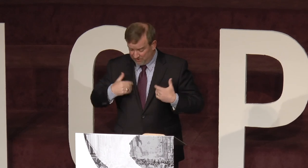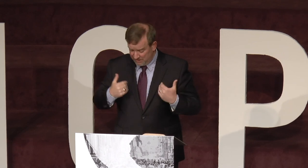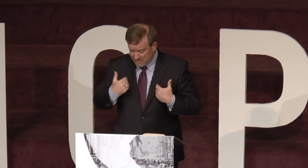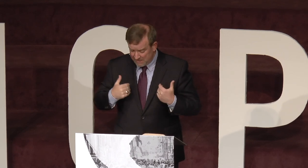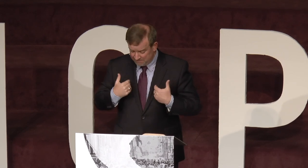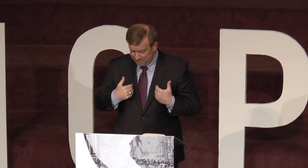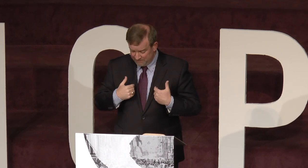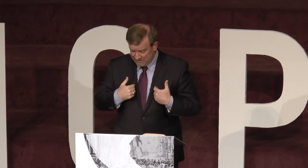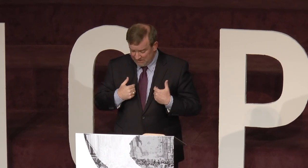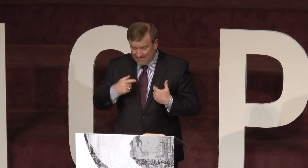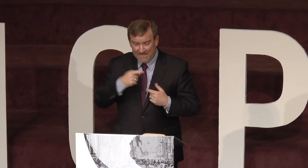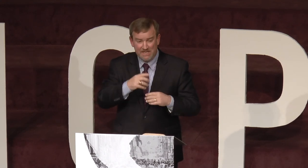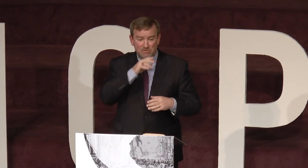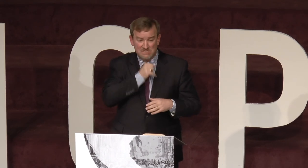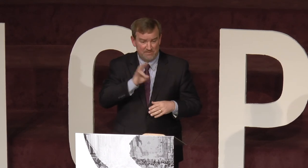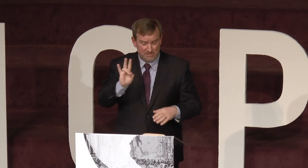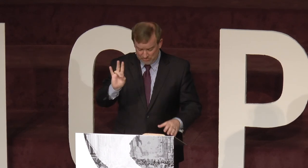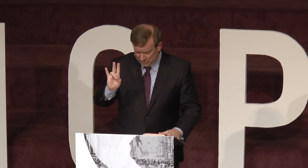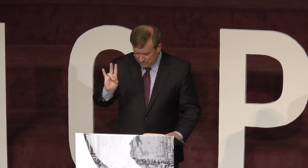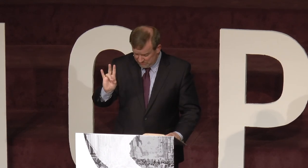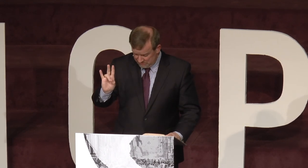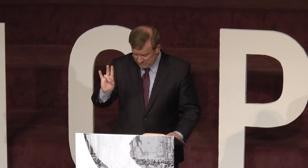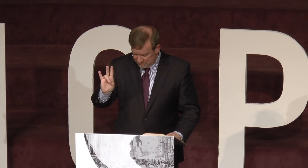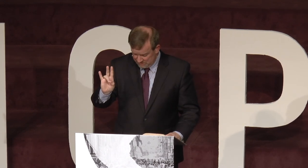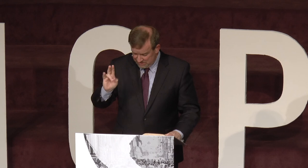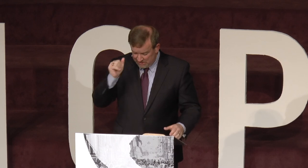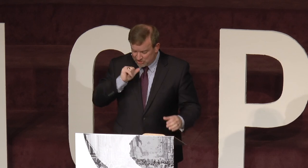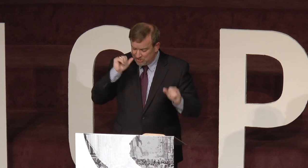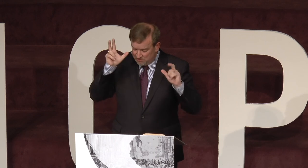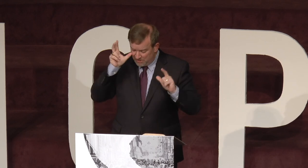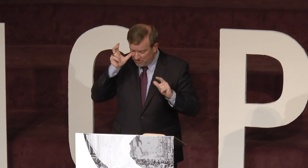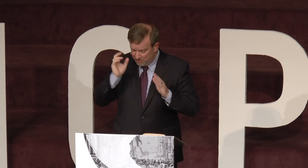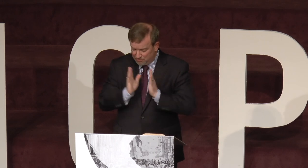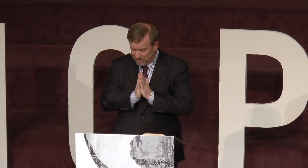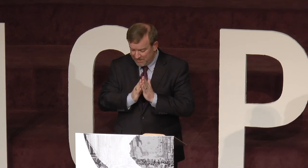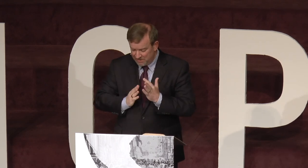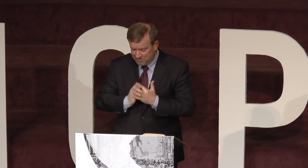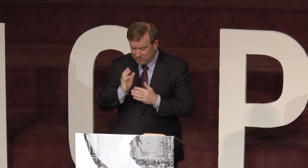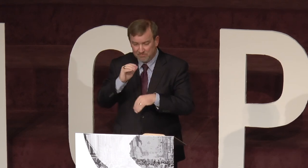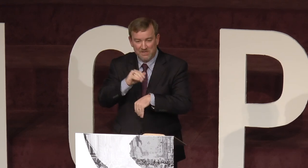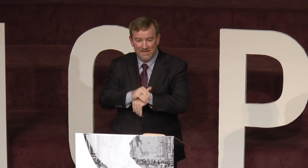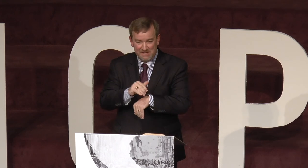fairly young. And he was seven years old. She could be heard praying through the night